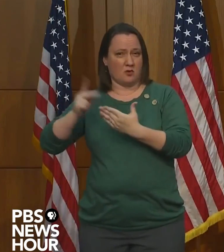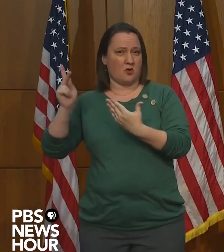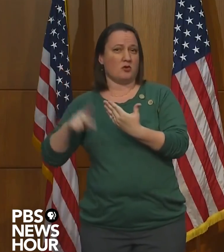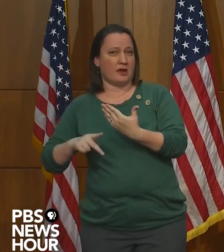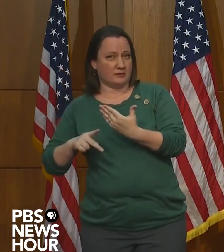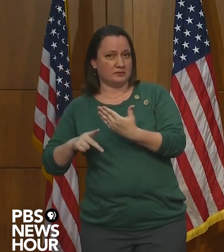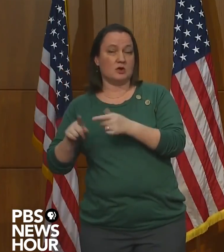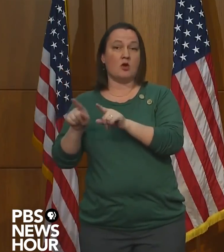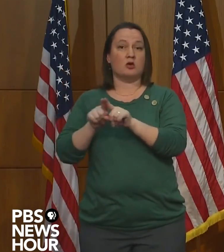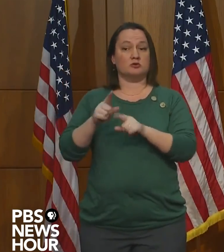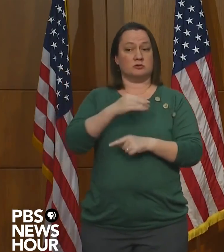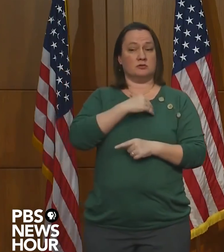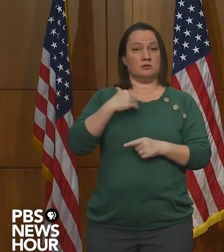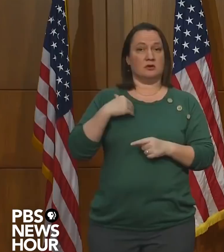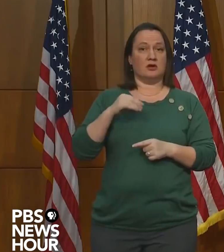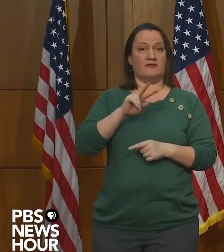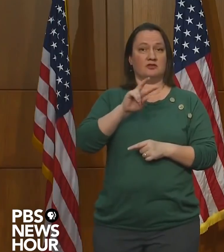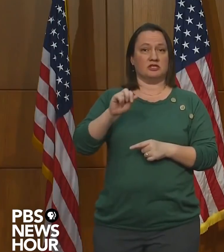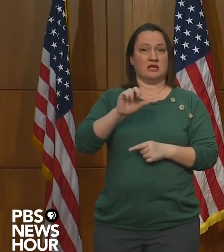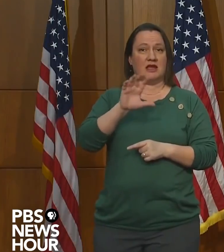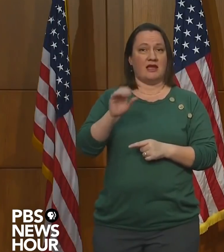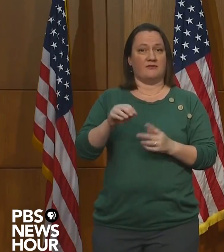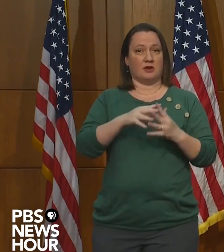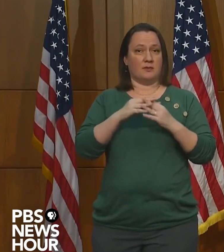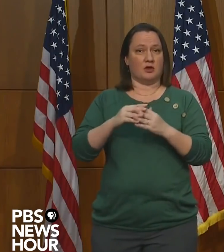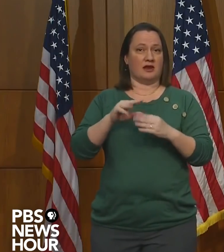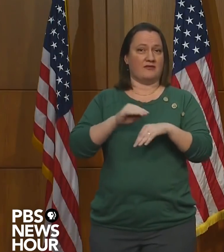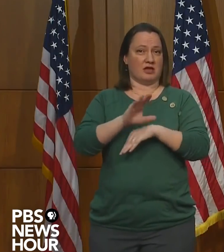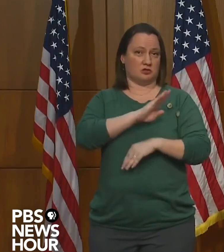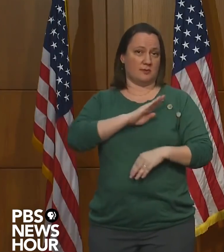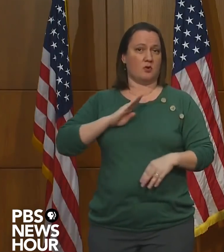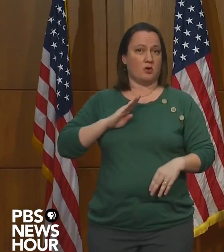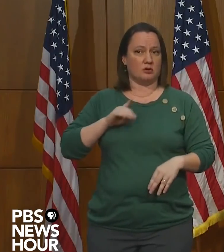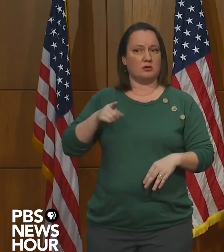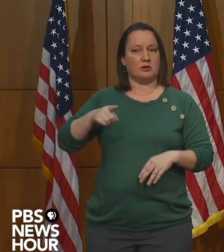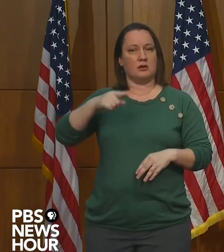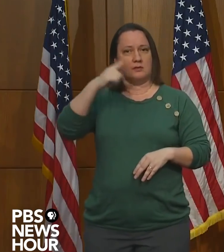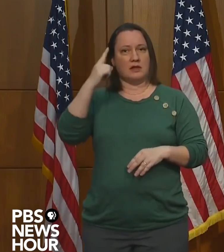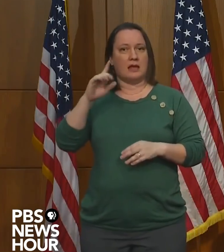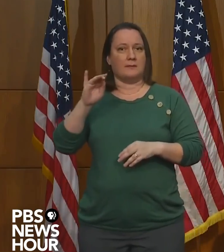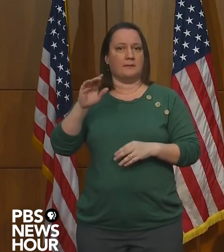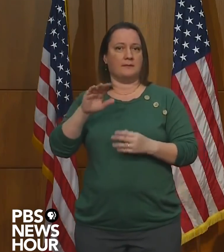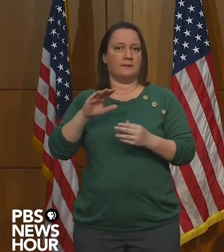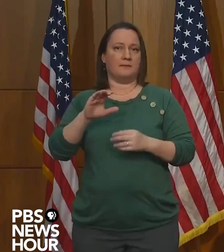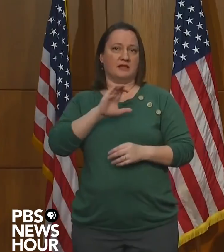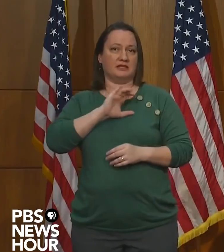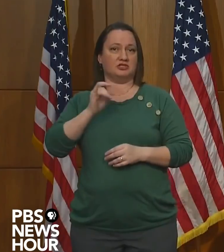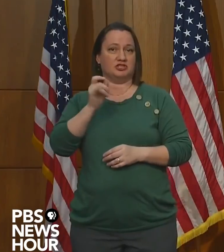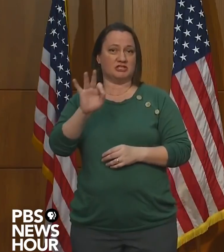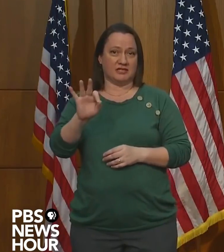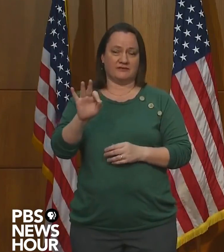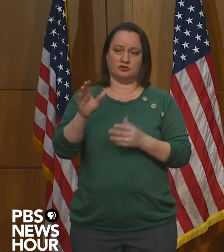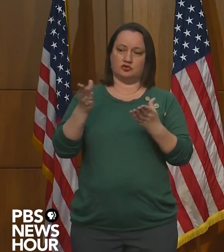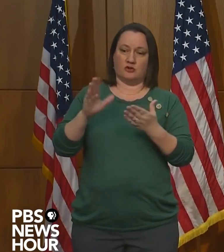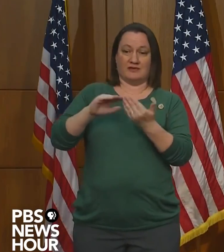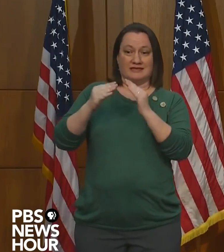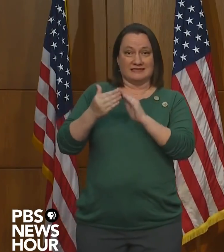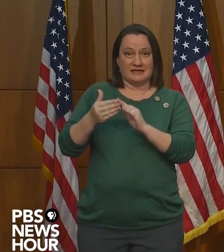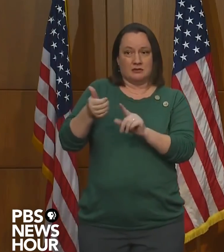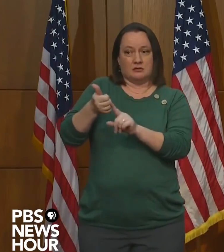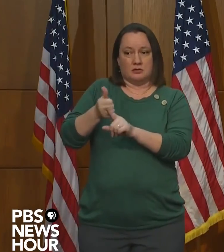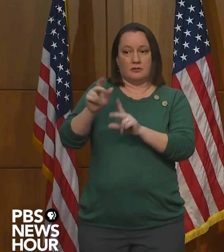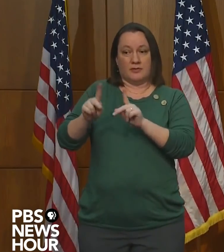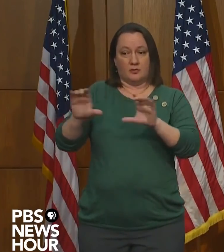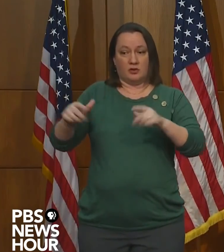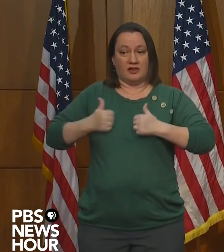member of the Virginia African-American Advisory Board. As a Black police chief serving a city with a 43 percent Black